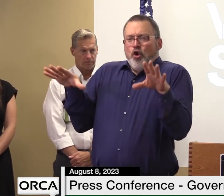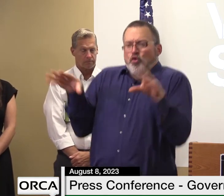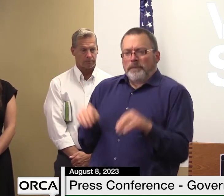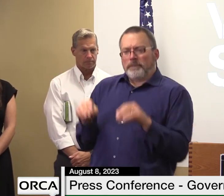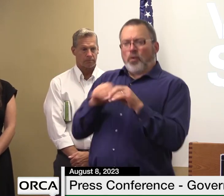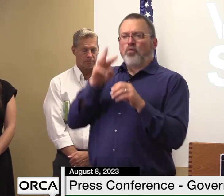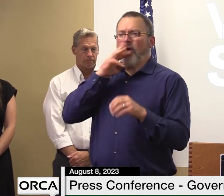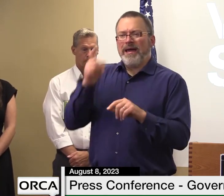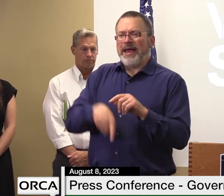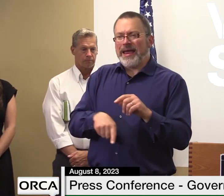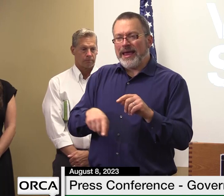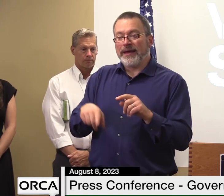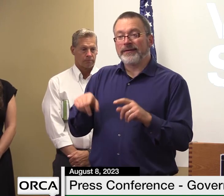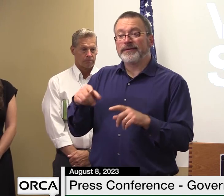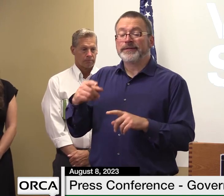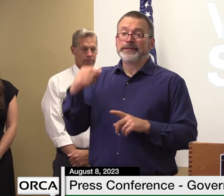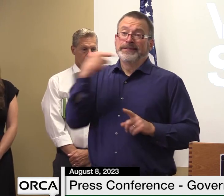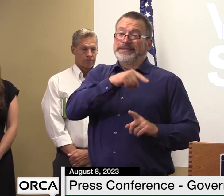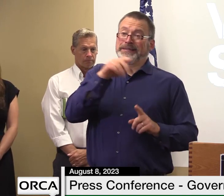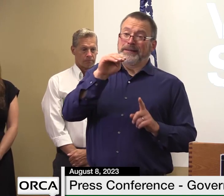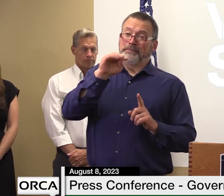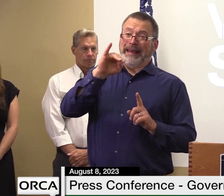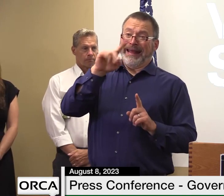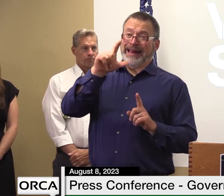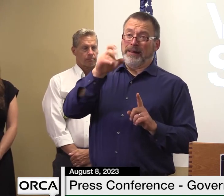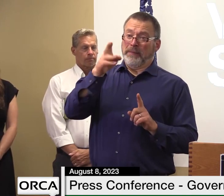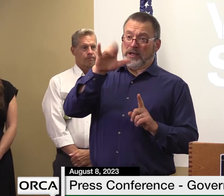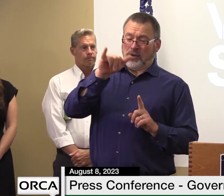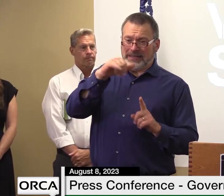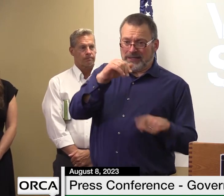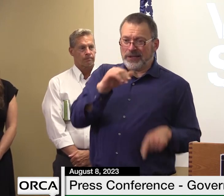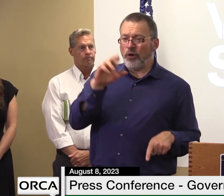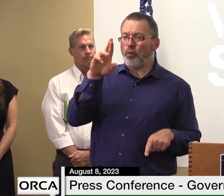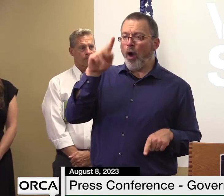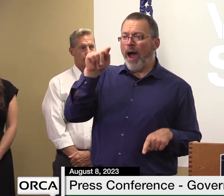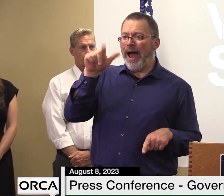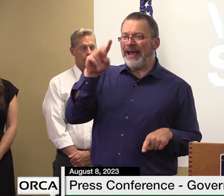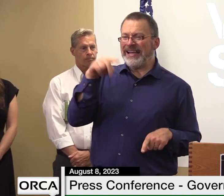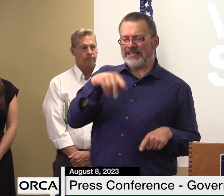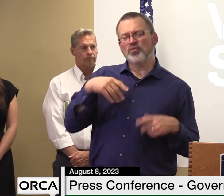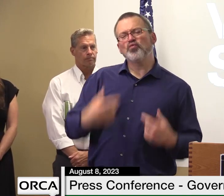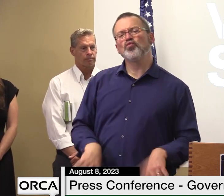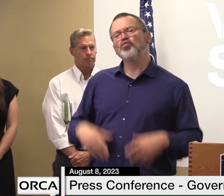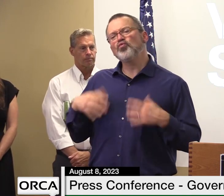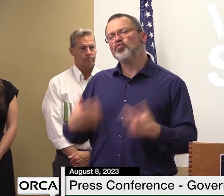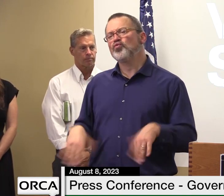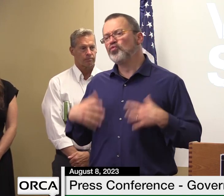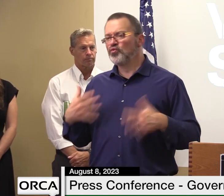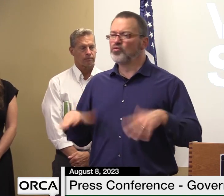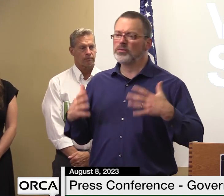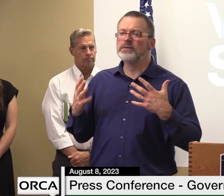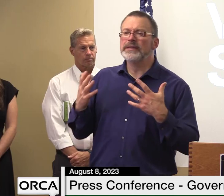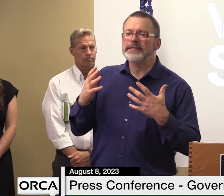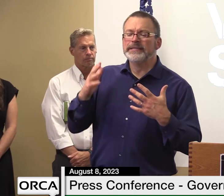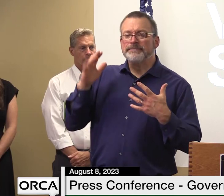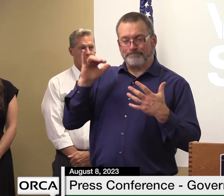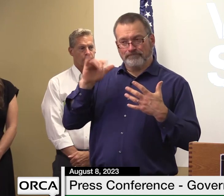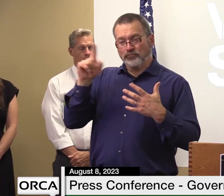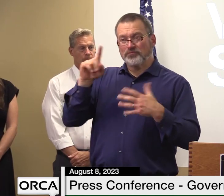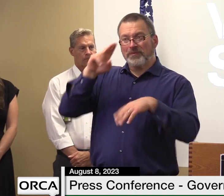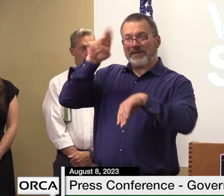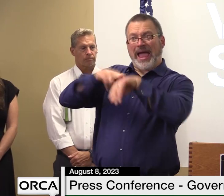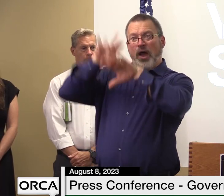rotland and so forth i heard we had the national weather service on for my daily briefing